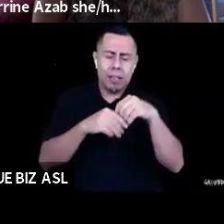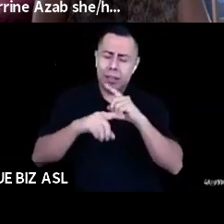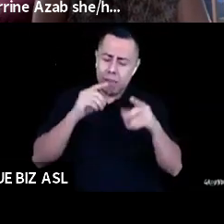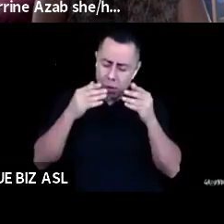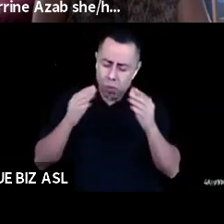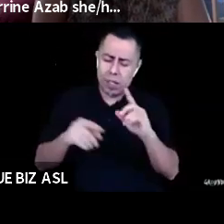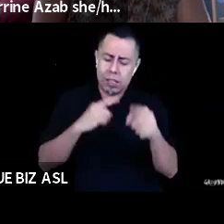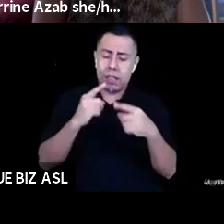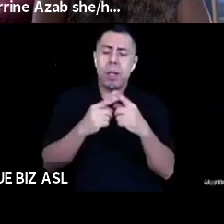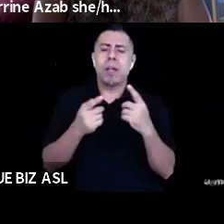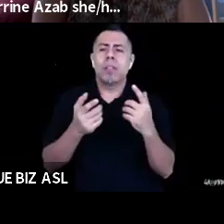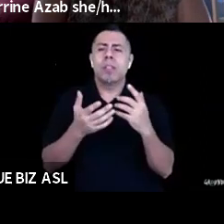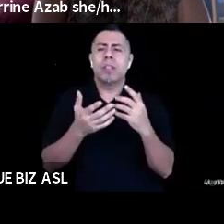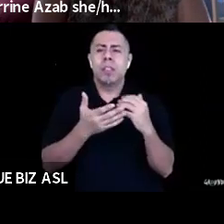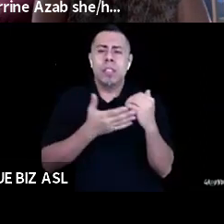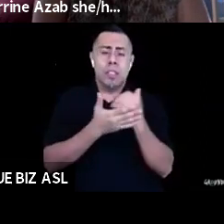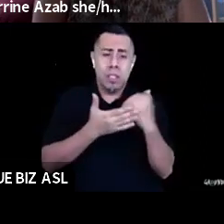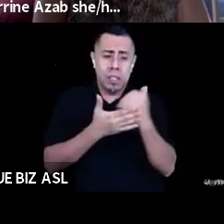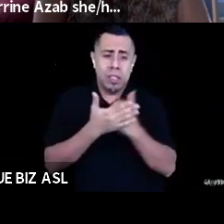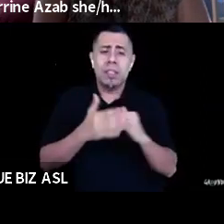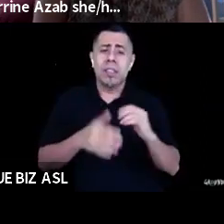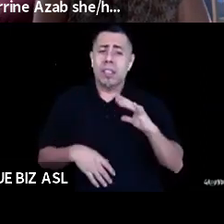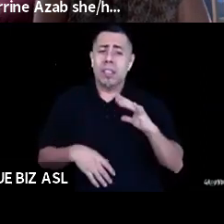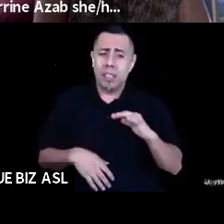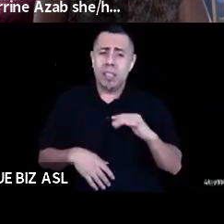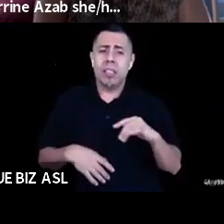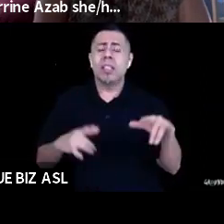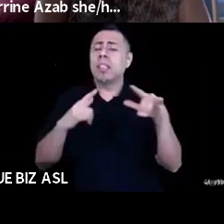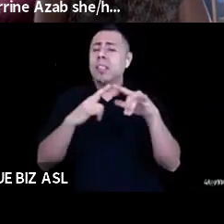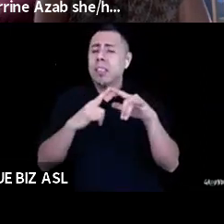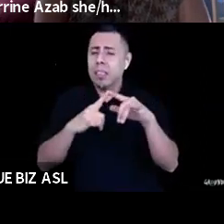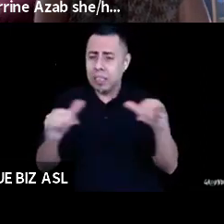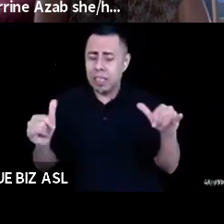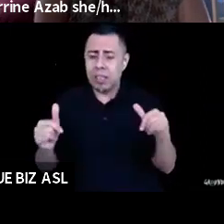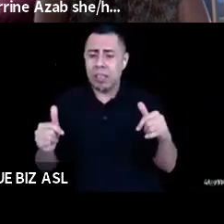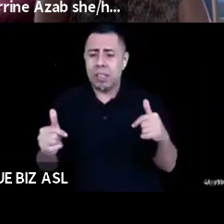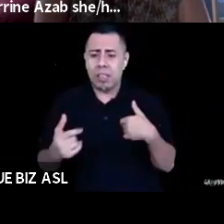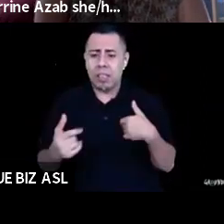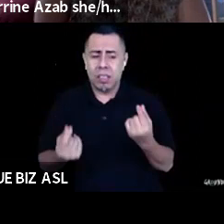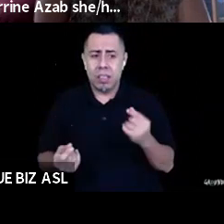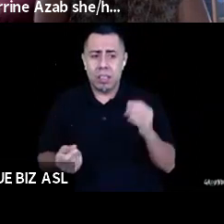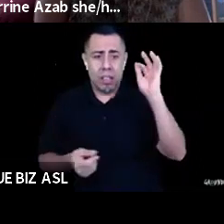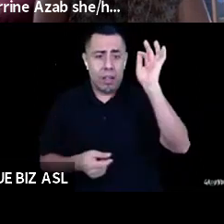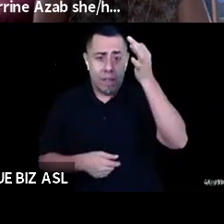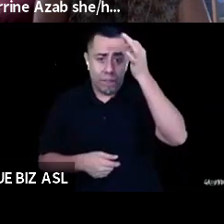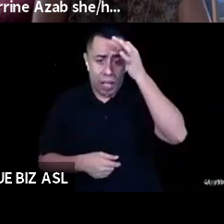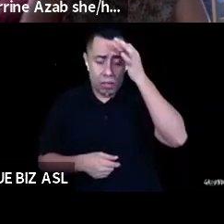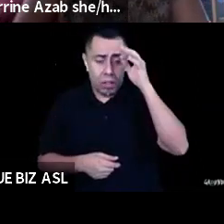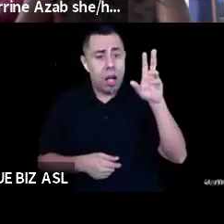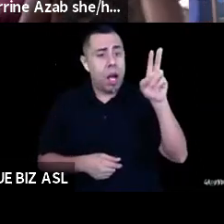And also how, you know, what, what do I do? Federal unemployment is gone and my theater is not going to help